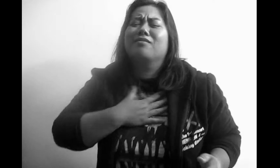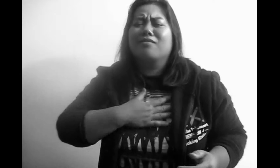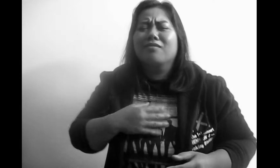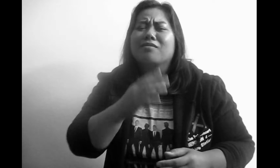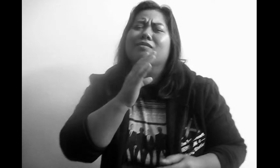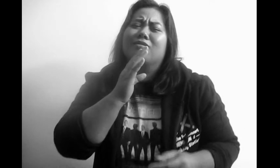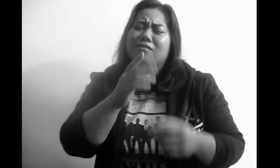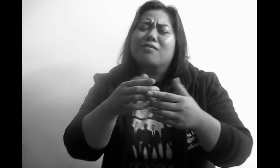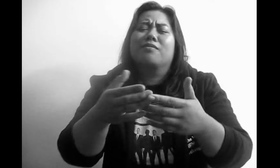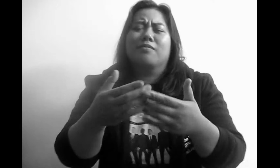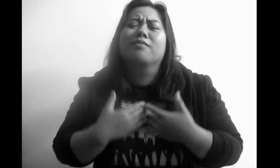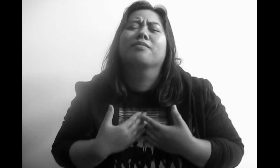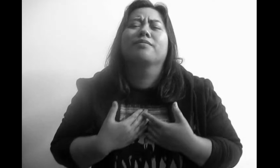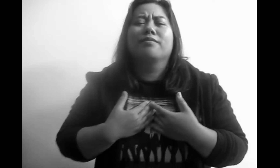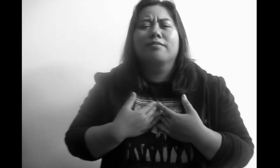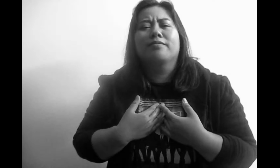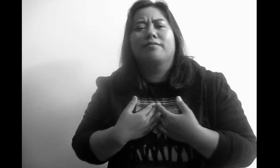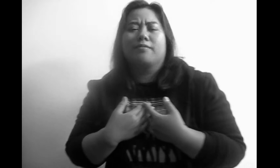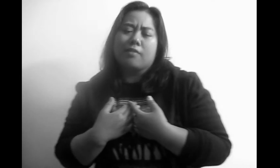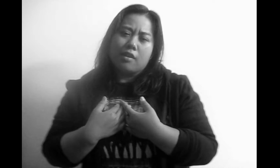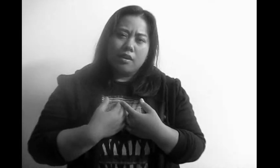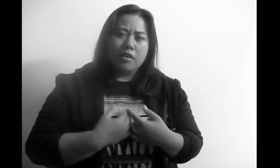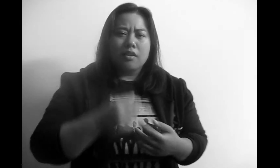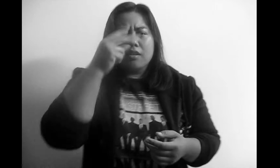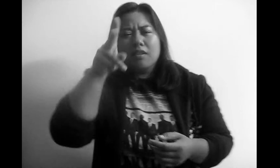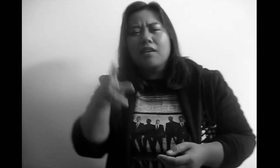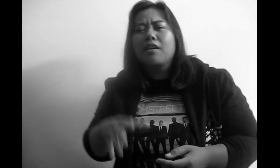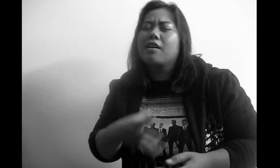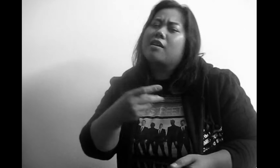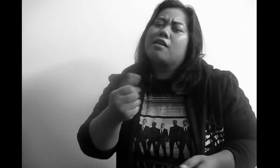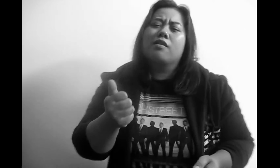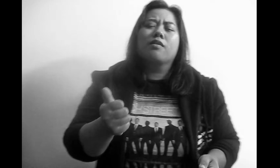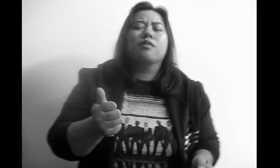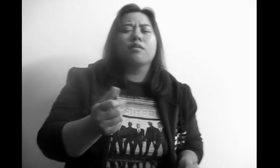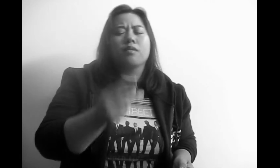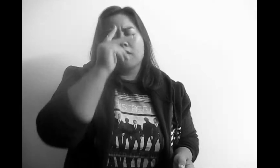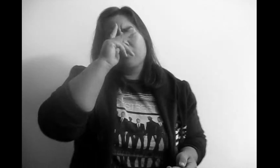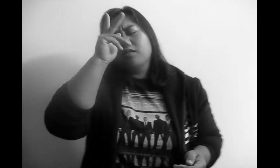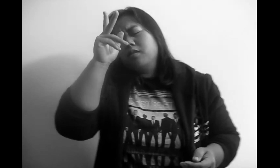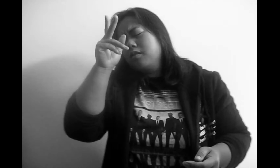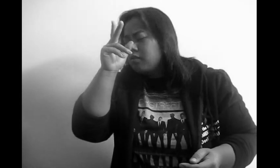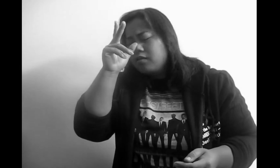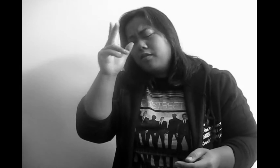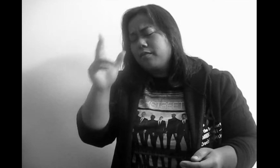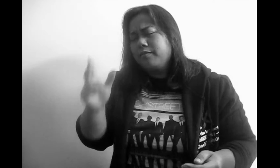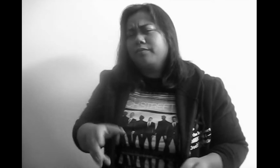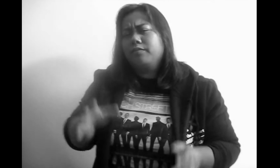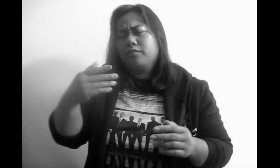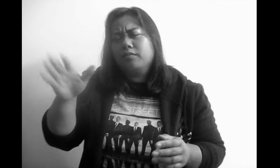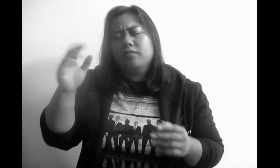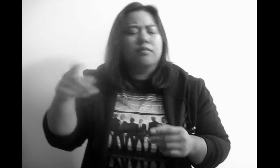just talk to me Looking like a fool Gotta get away from